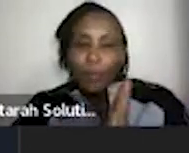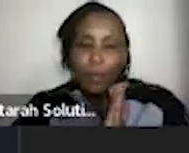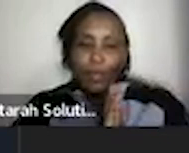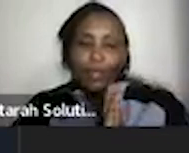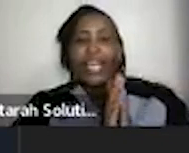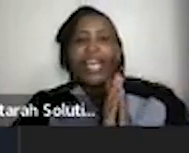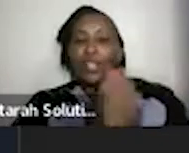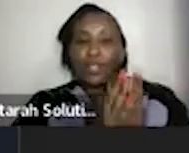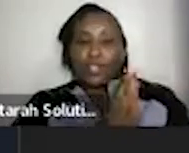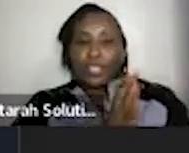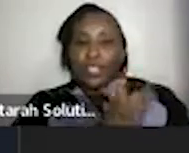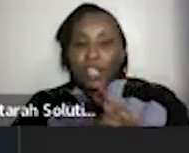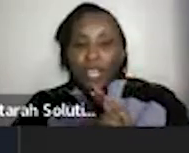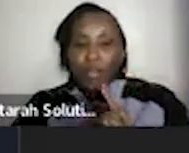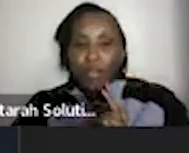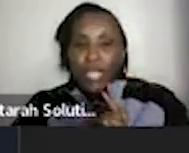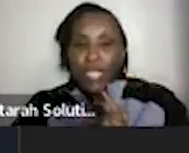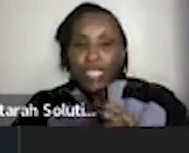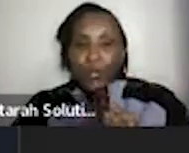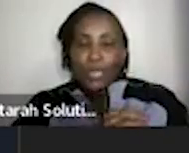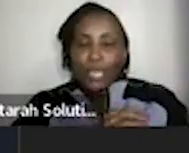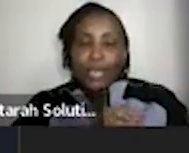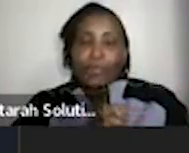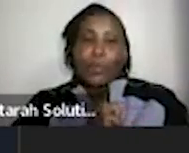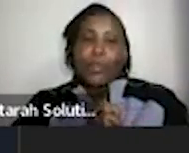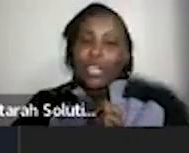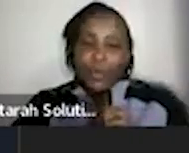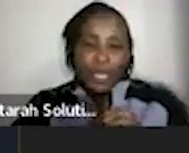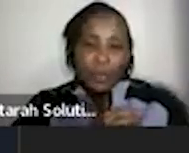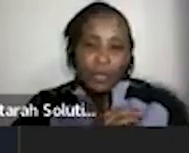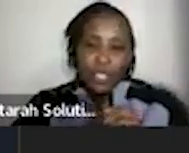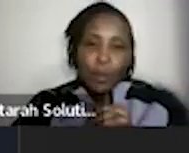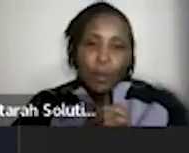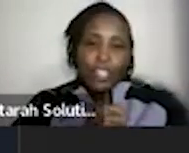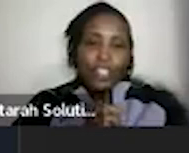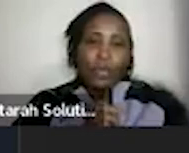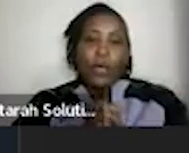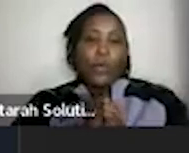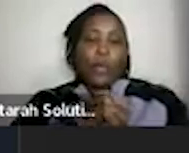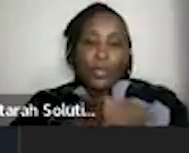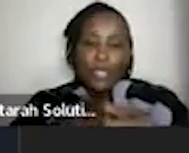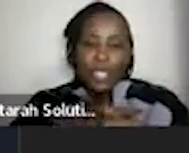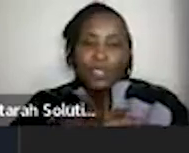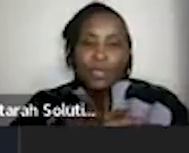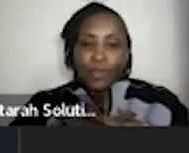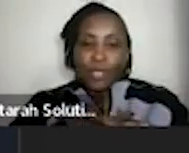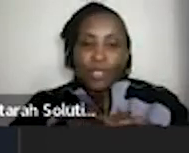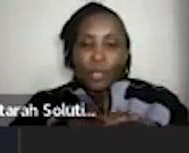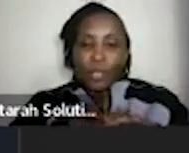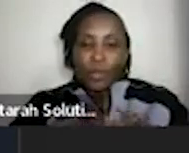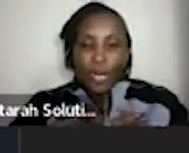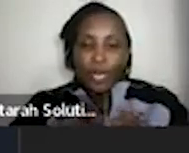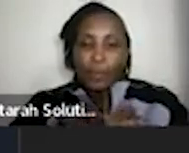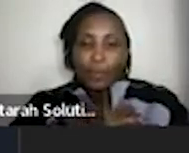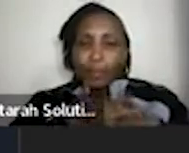people like apollo and also for just sharing our flyers in uganda we really really appreciate your partnership we appreciate that you have chosen